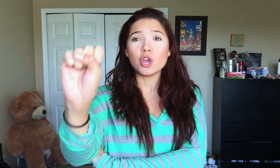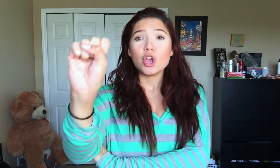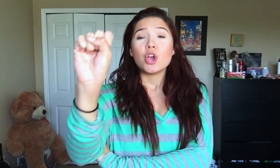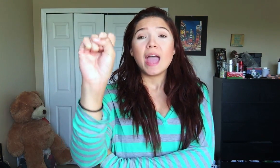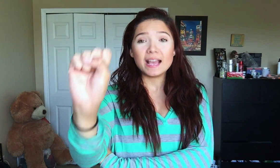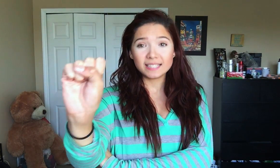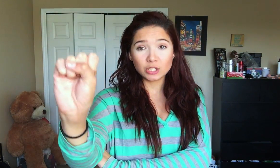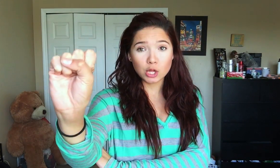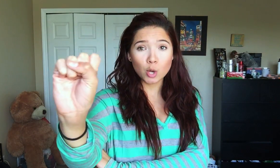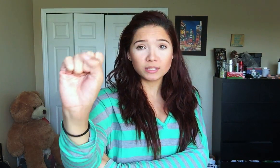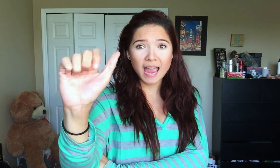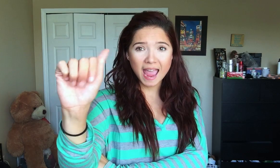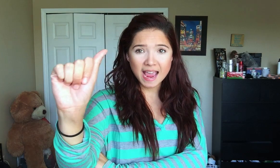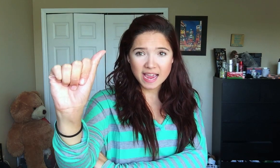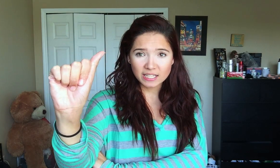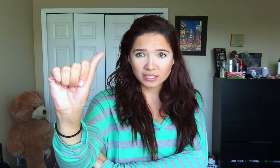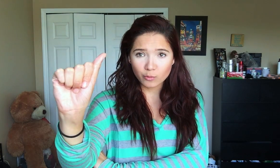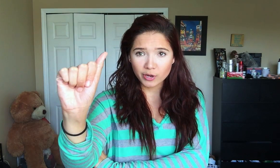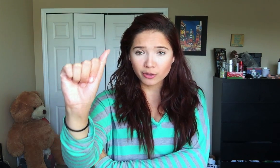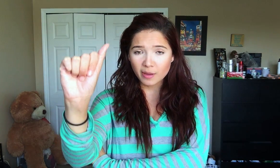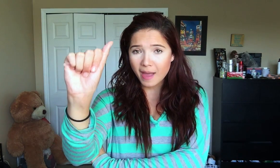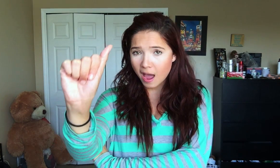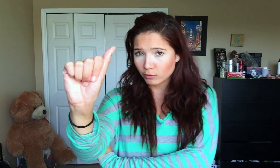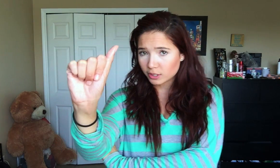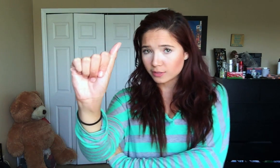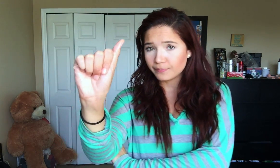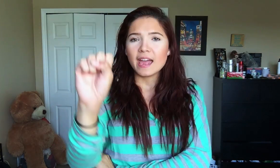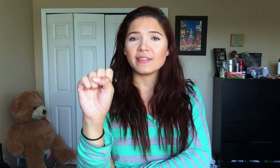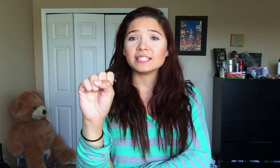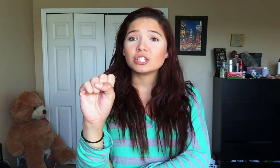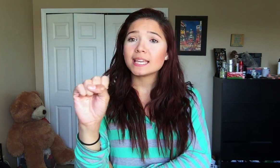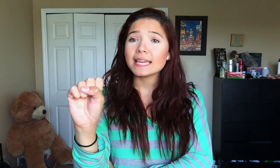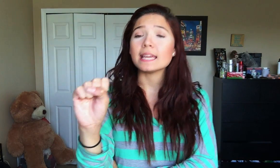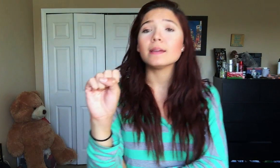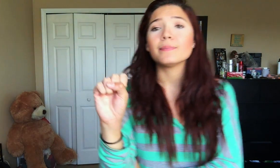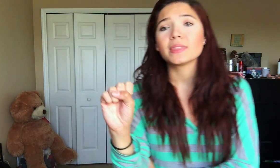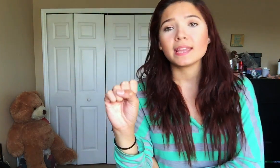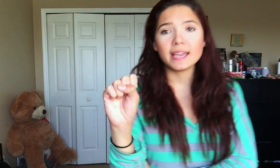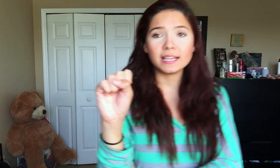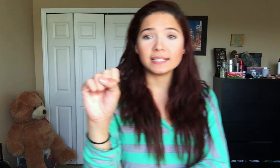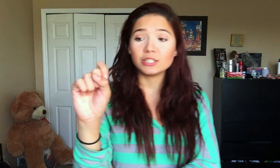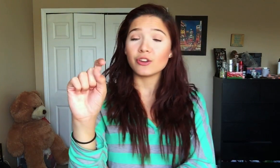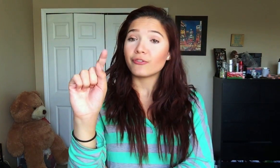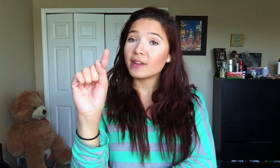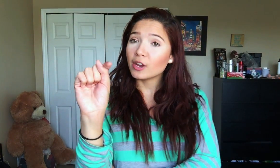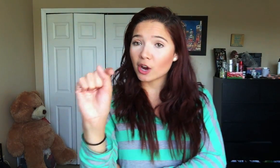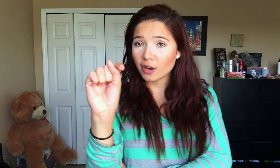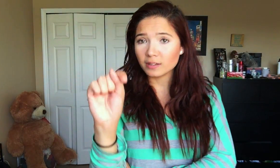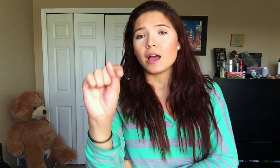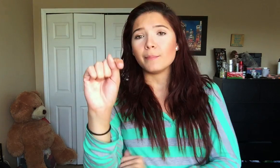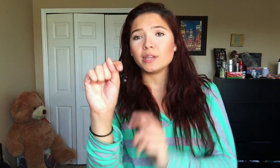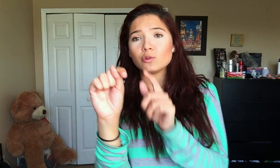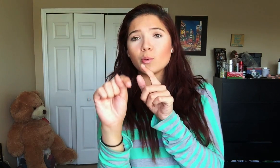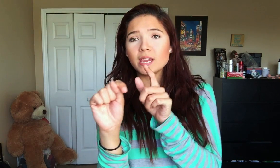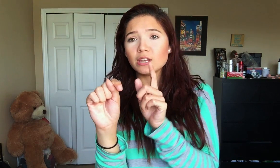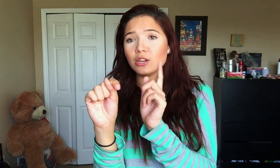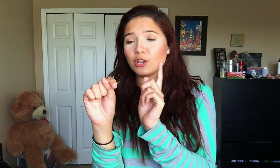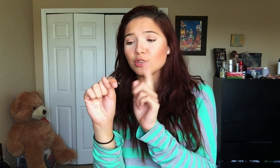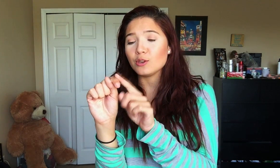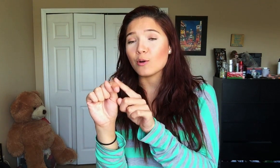S is closed A is with your thumb out and then T is your finger between your